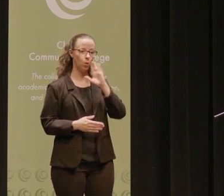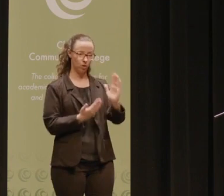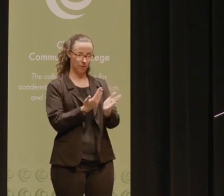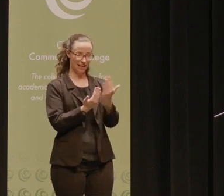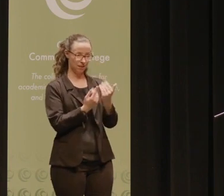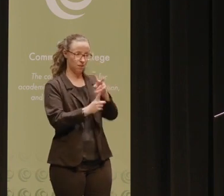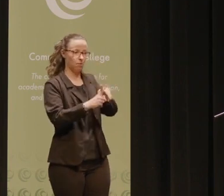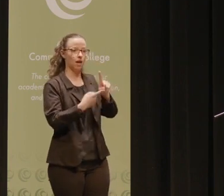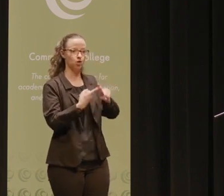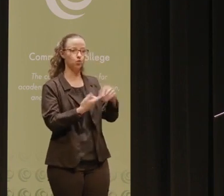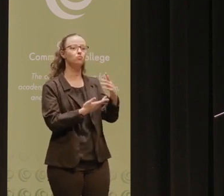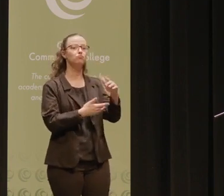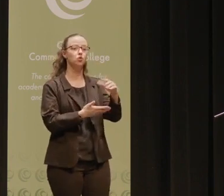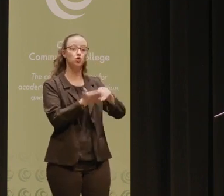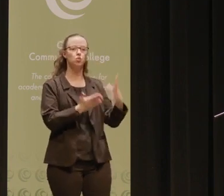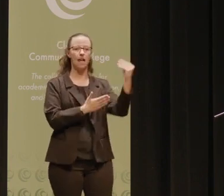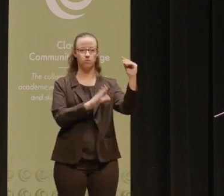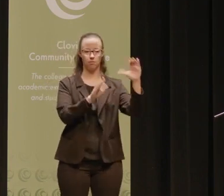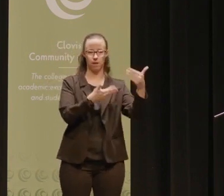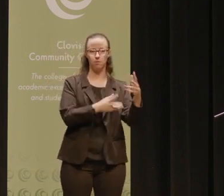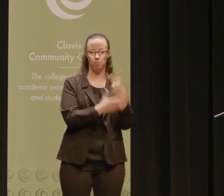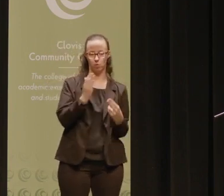easily applied to serving students outside of the classroom.